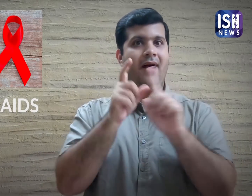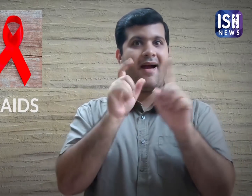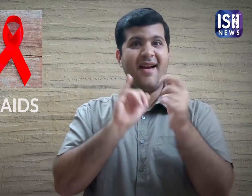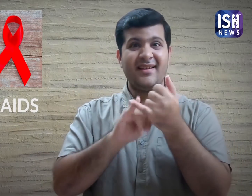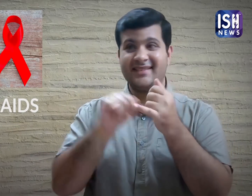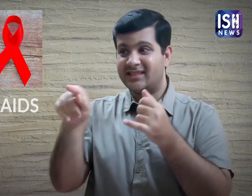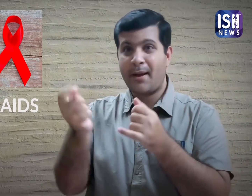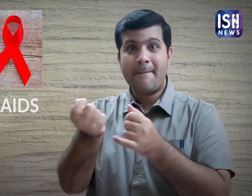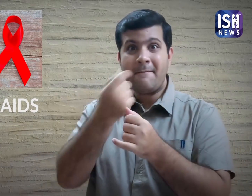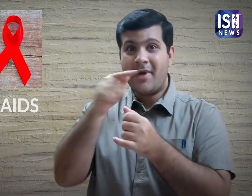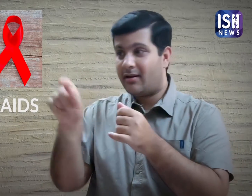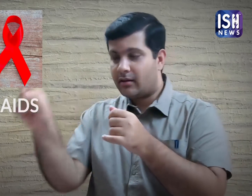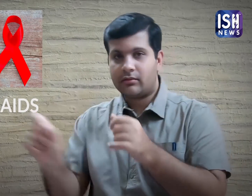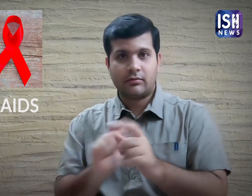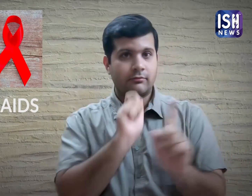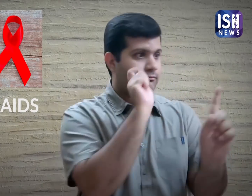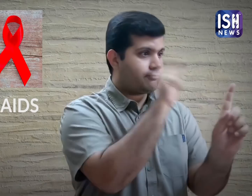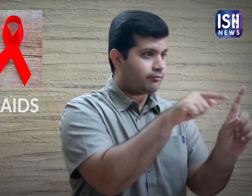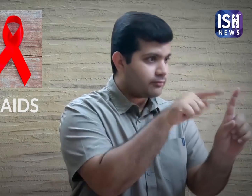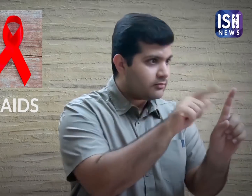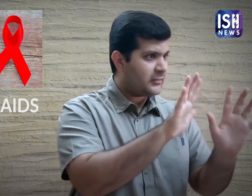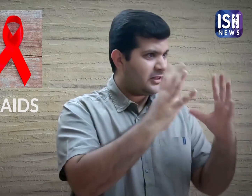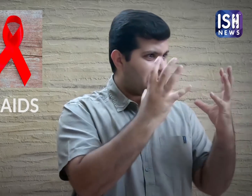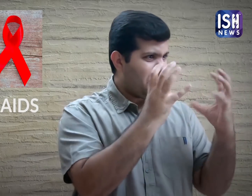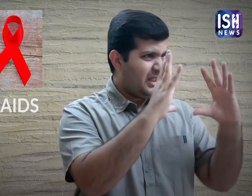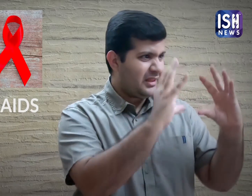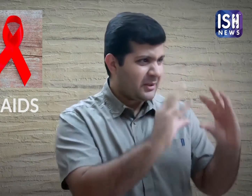and AIDS medicines to treat COVID-19 patients.